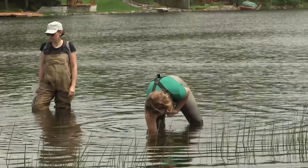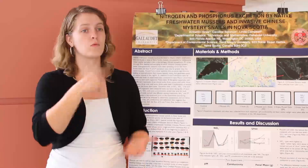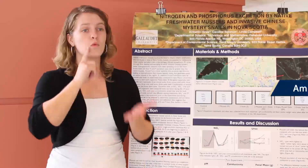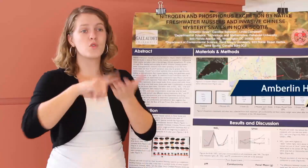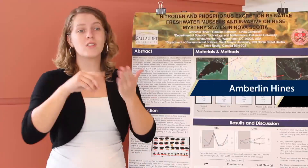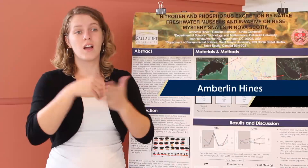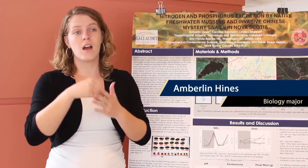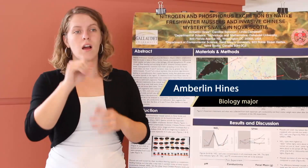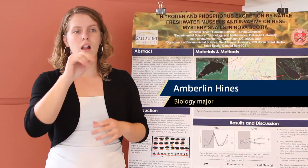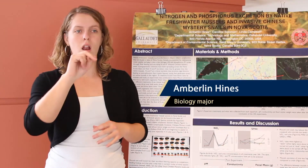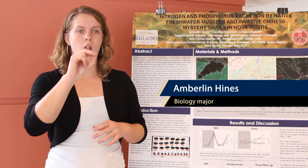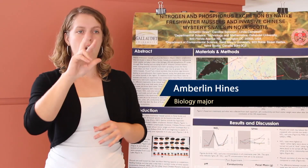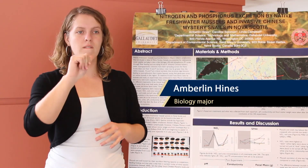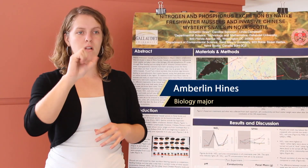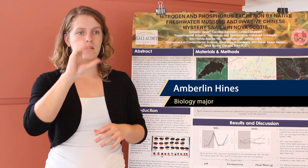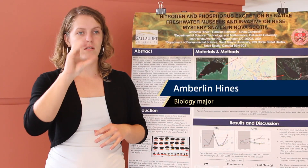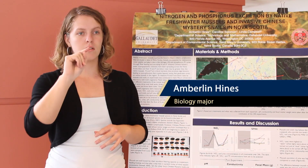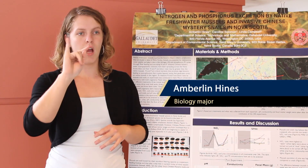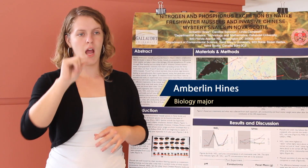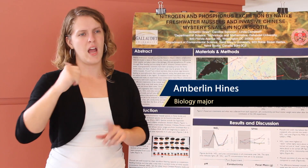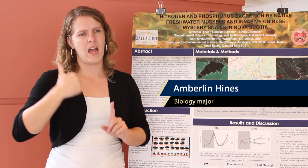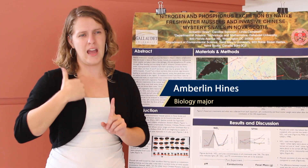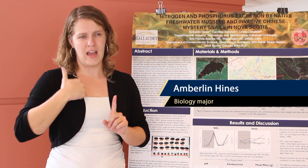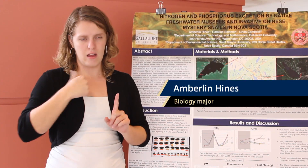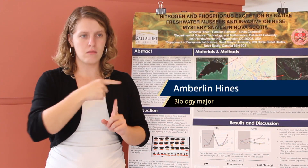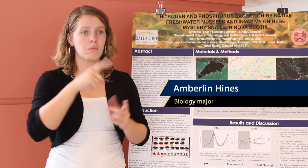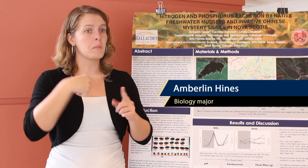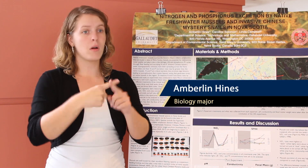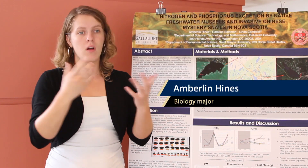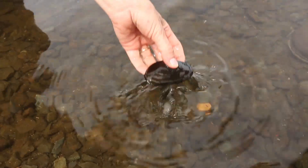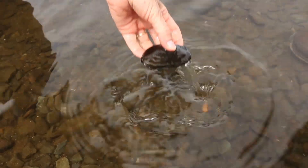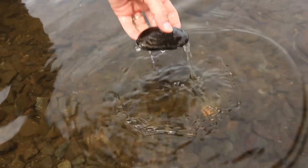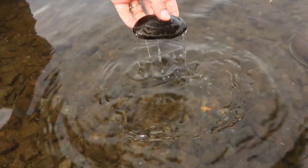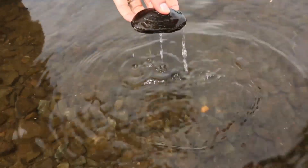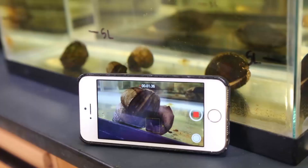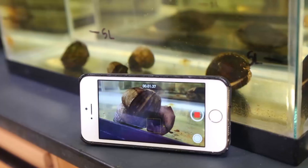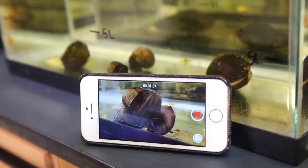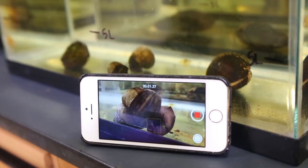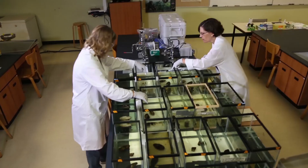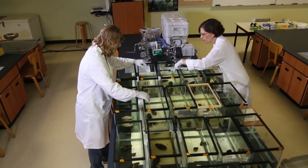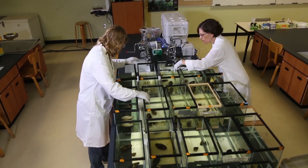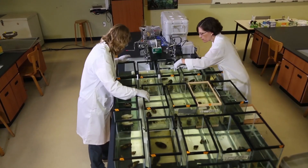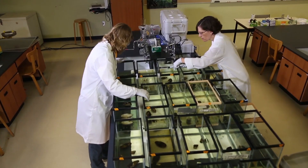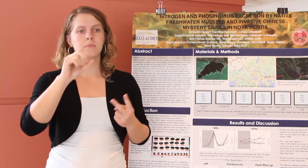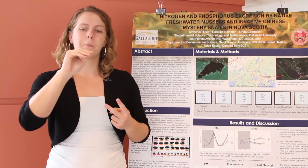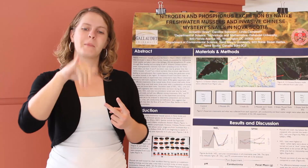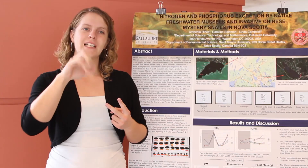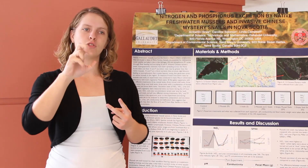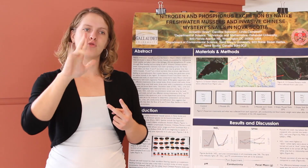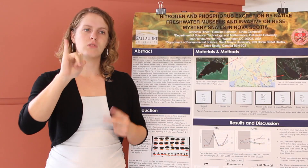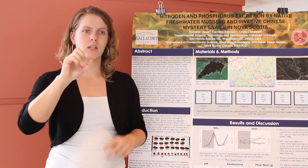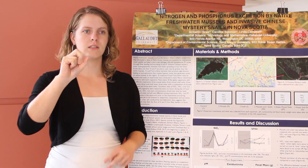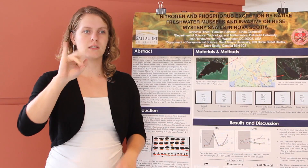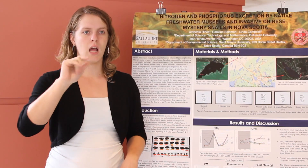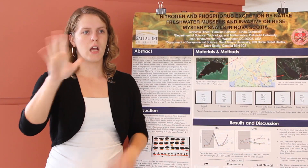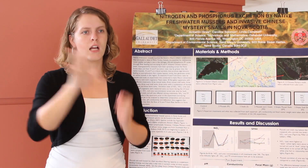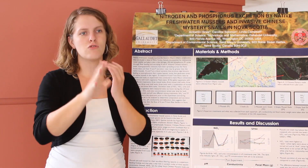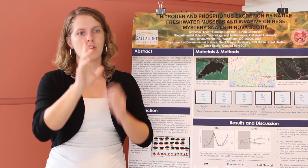I did my research in Nova Scotia, Canada on mussels and mystery snails and their excretion rates within the